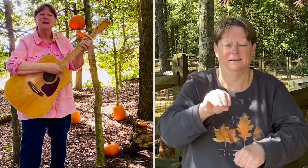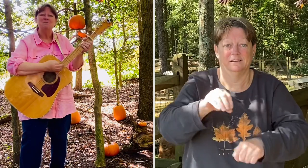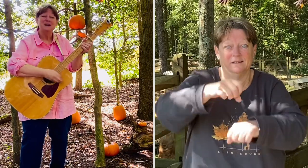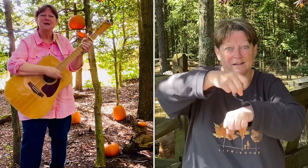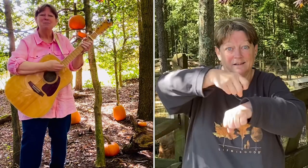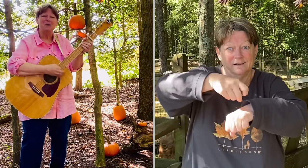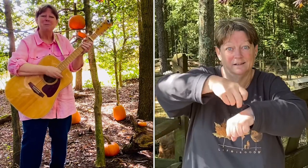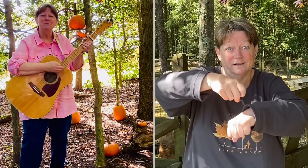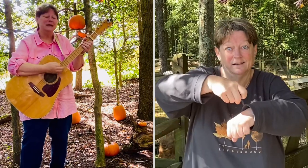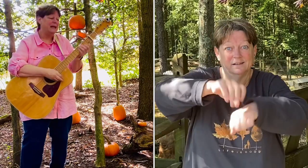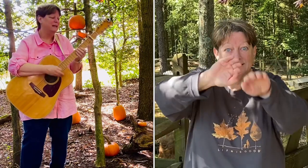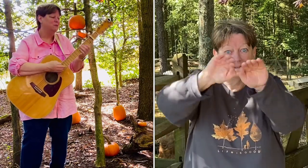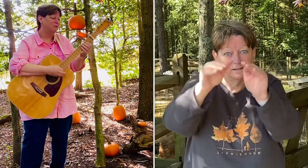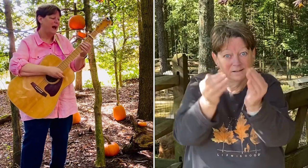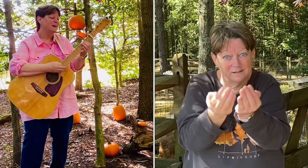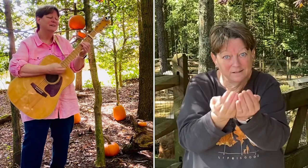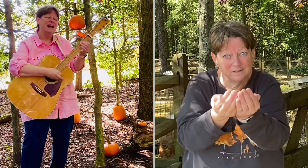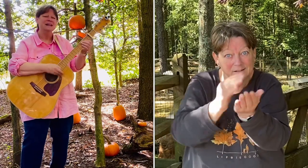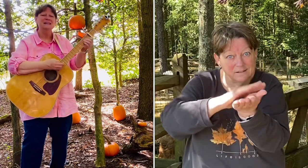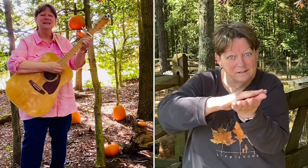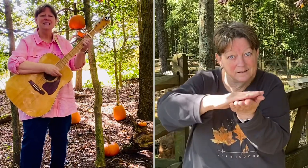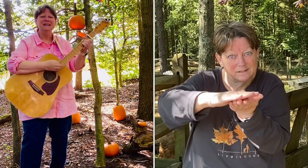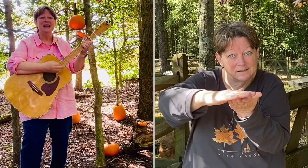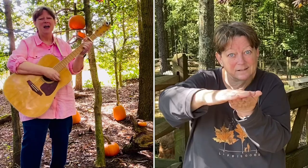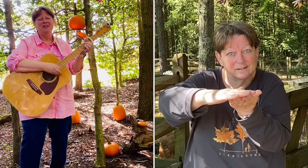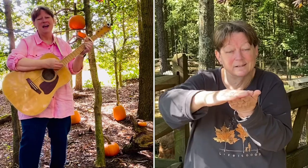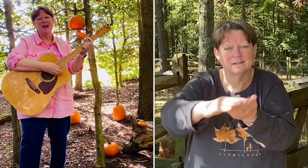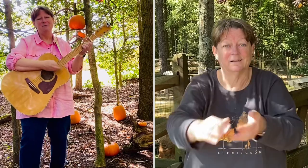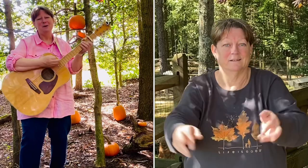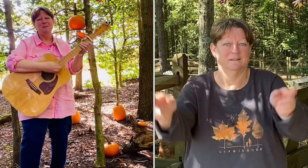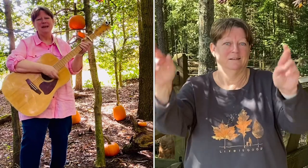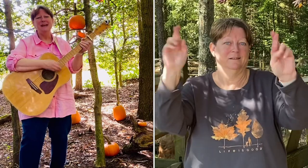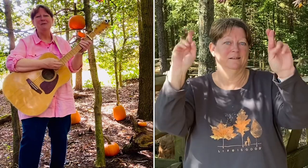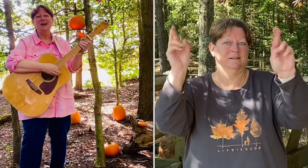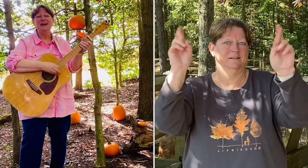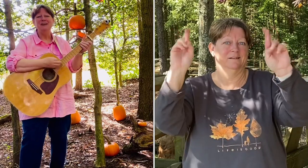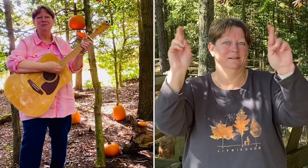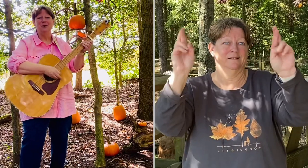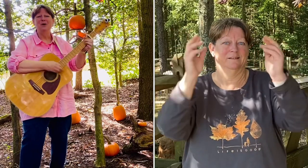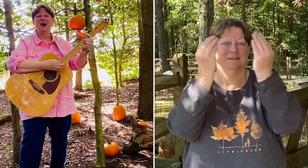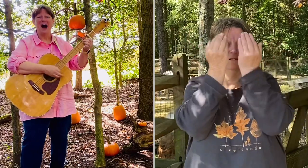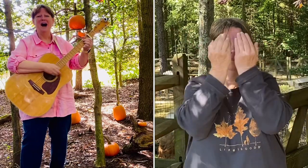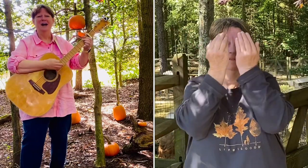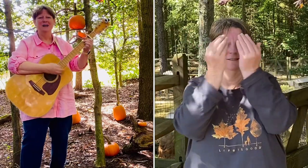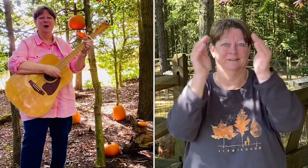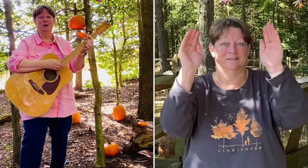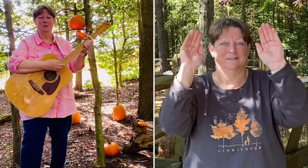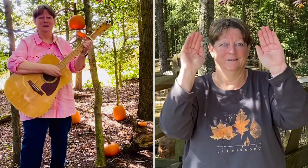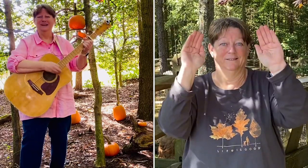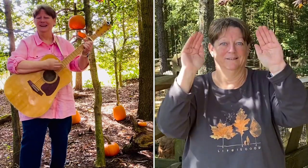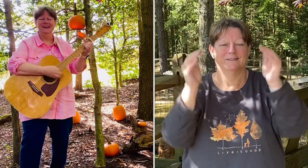pick a pick a pumpkin round and clean then we'll be ready for